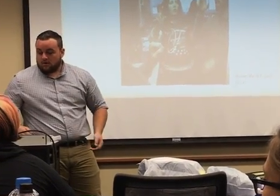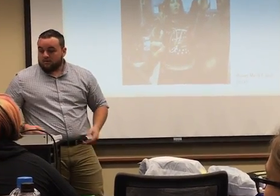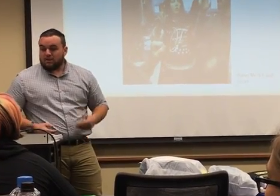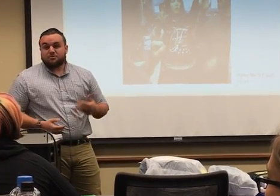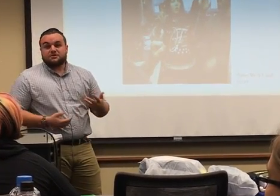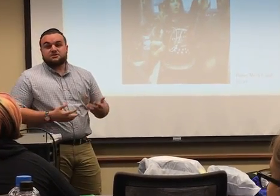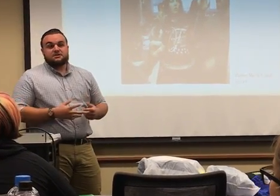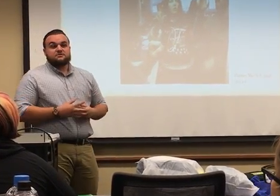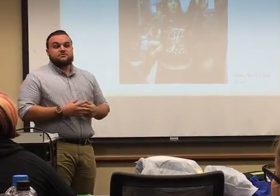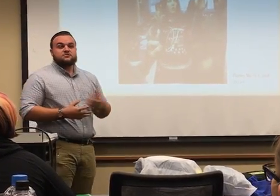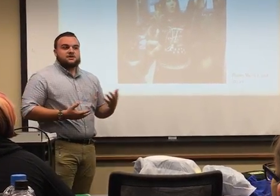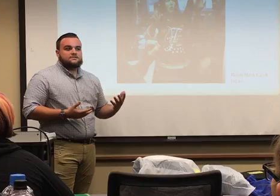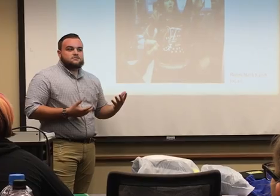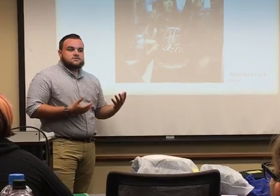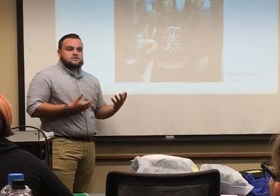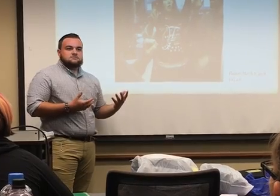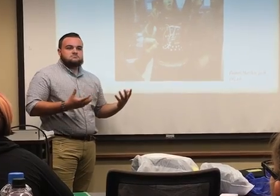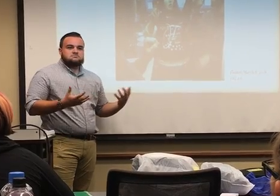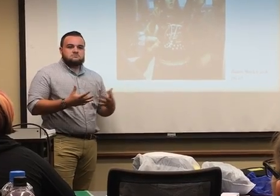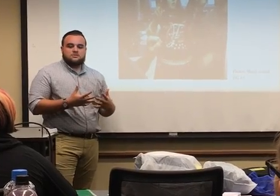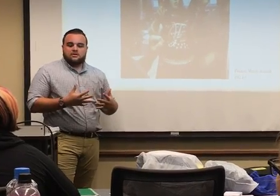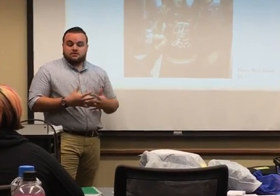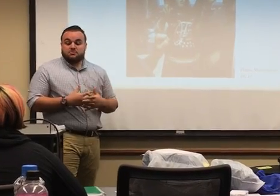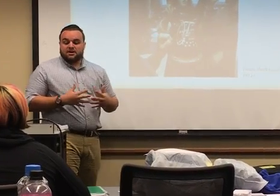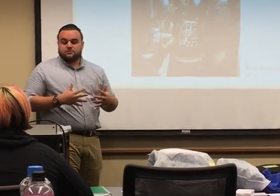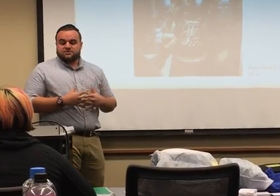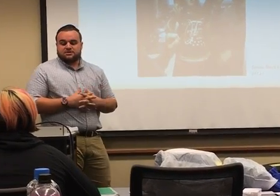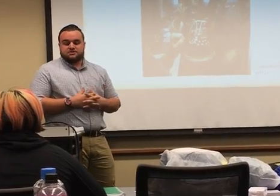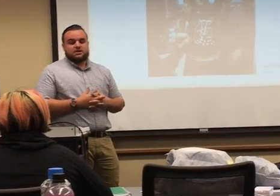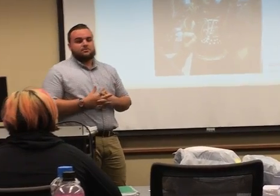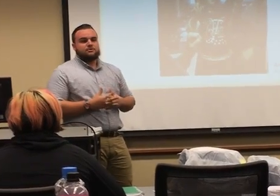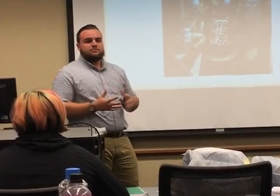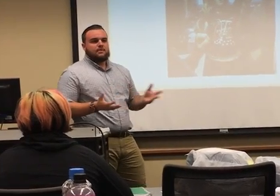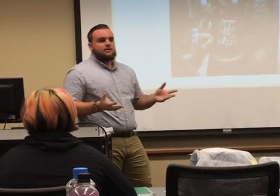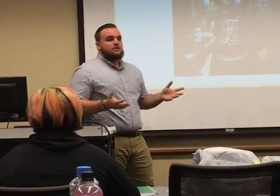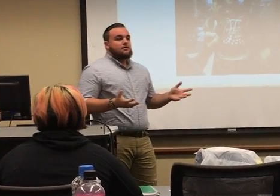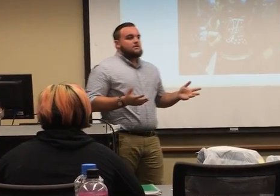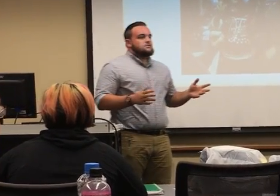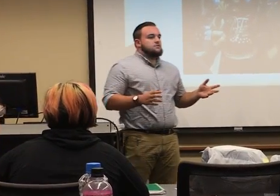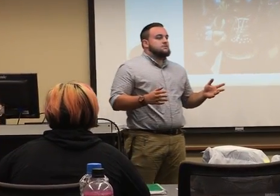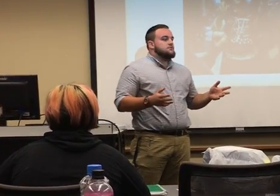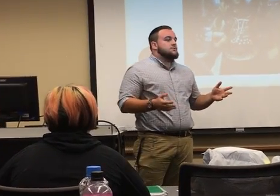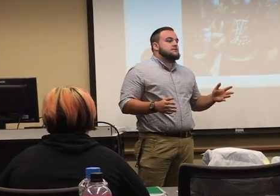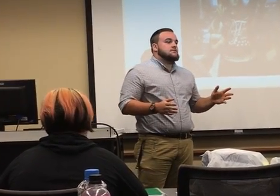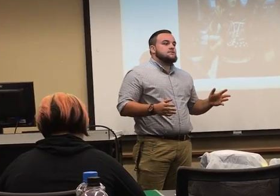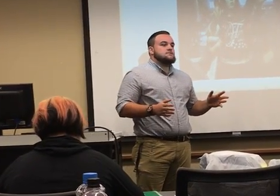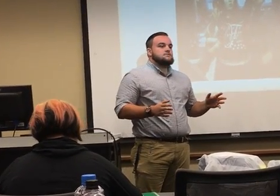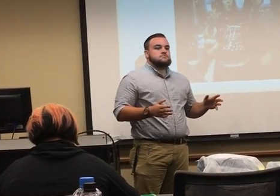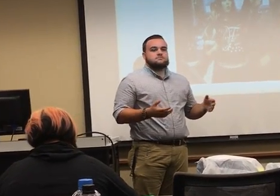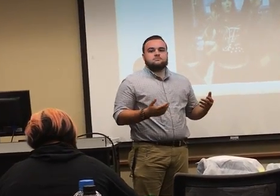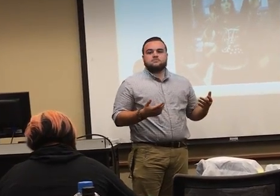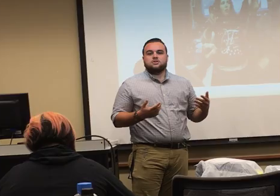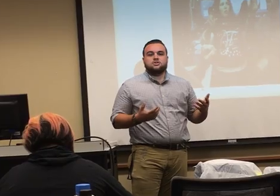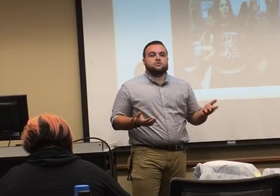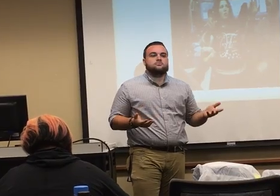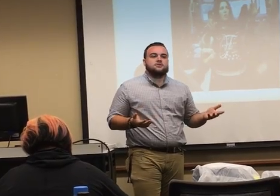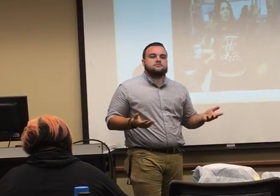Now I'm going teach you guys a few signs just to, some actual signs just to help you. Start with some of the basic things. You and me.